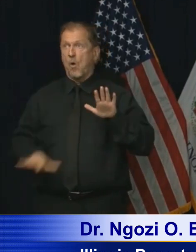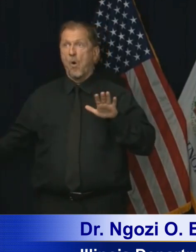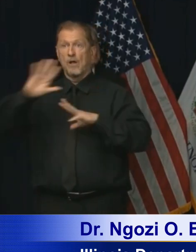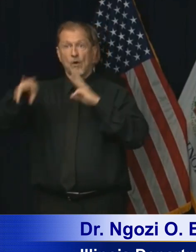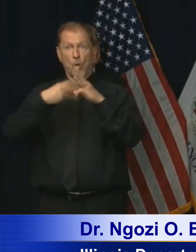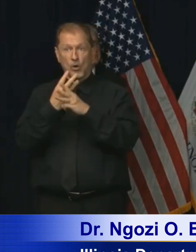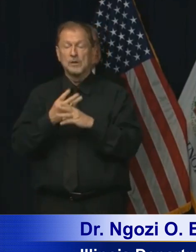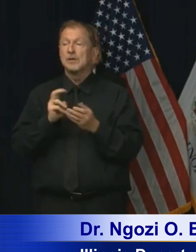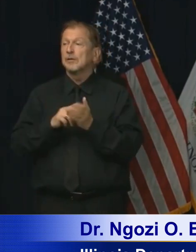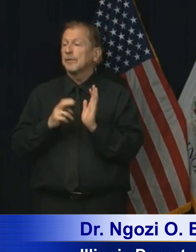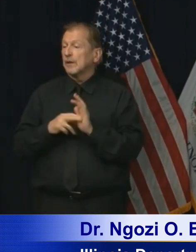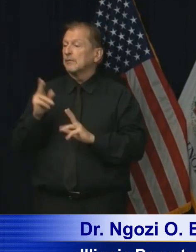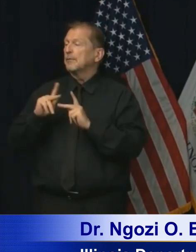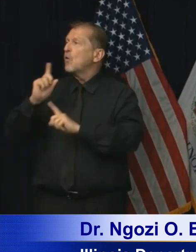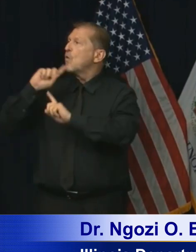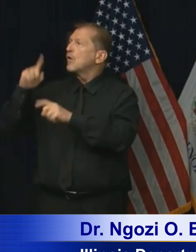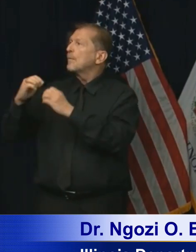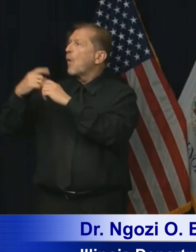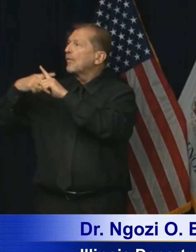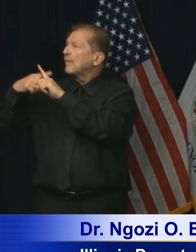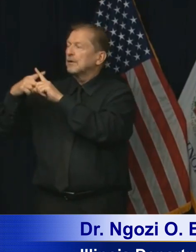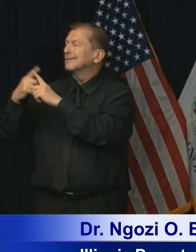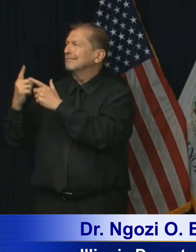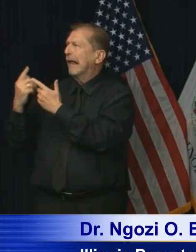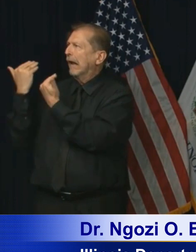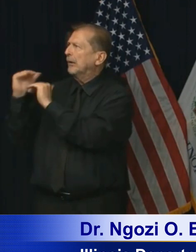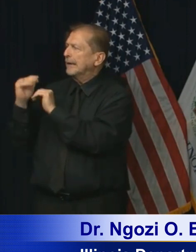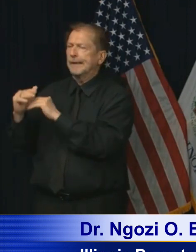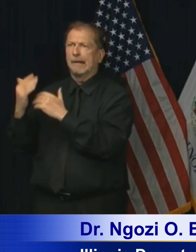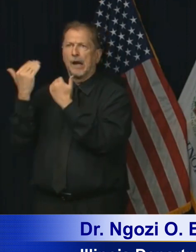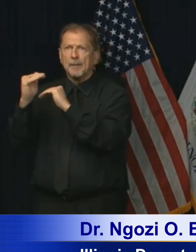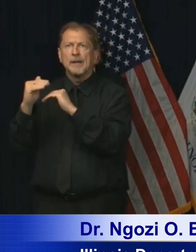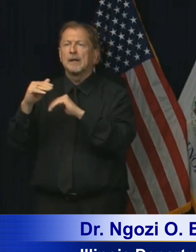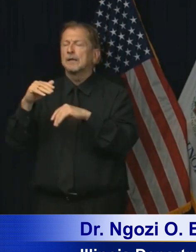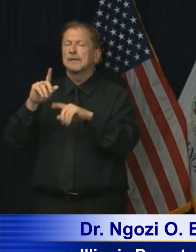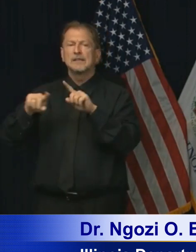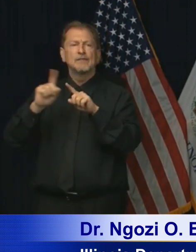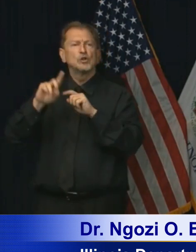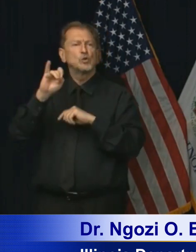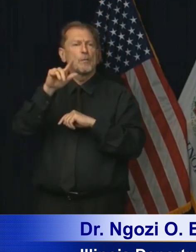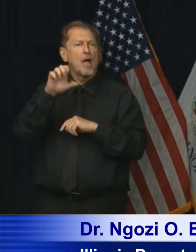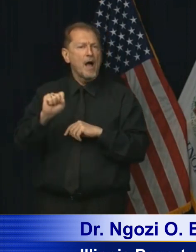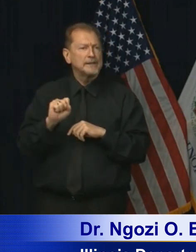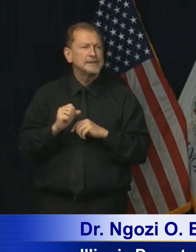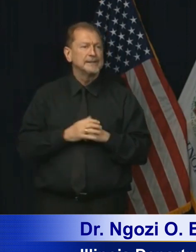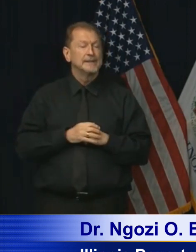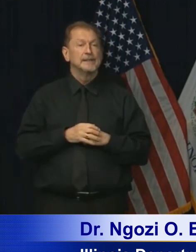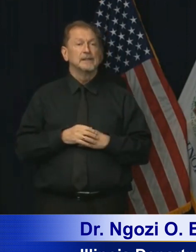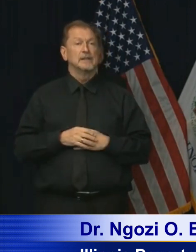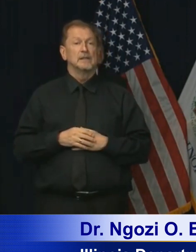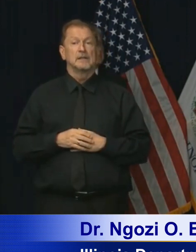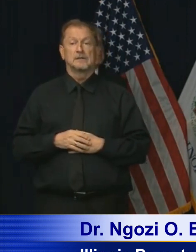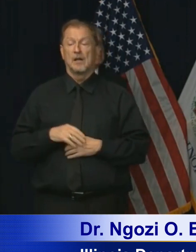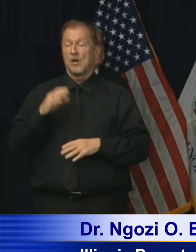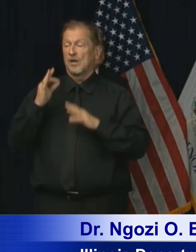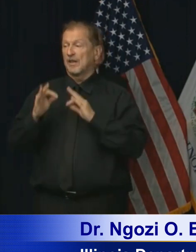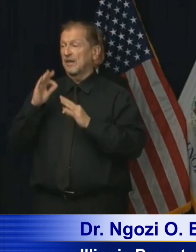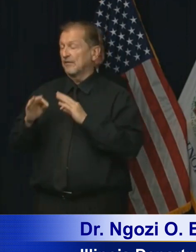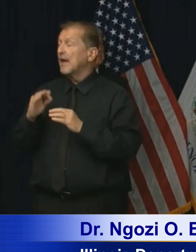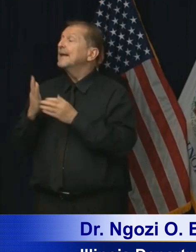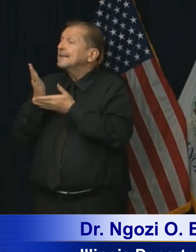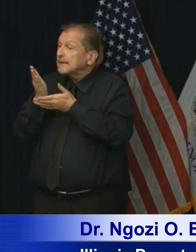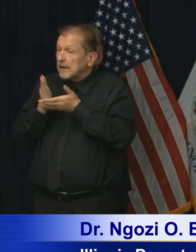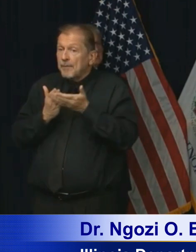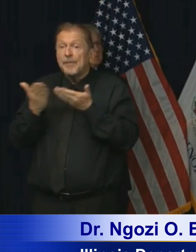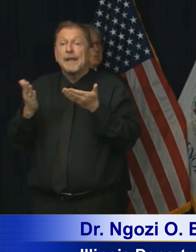throughout the country. If people have items that can be